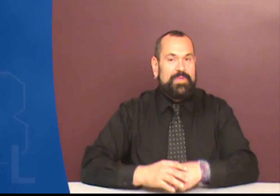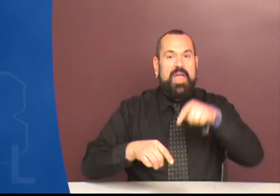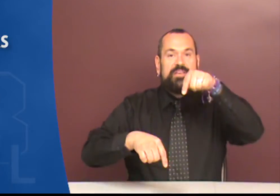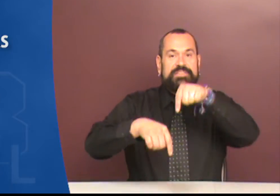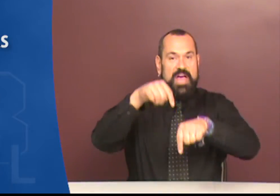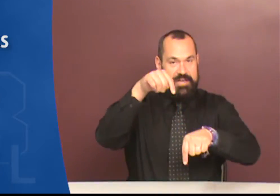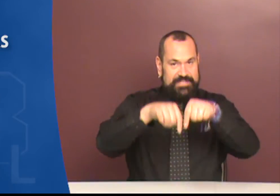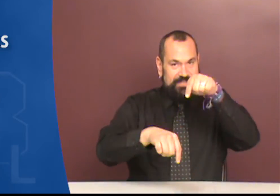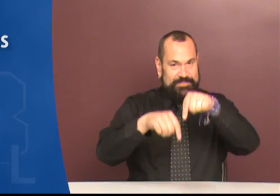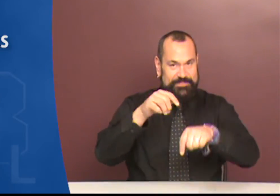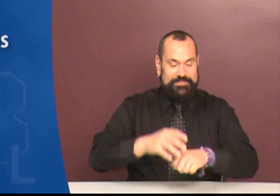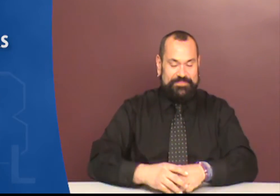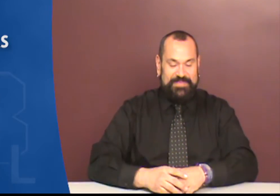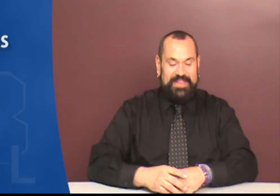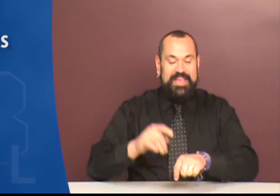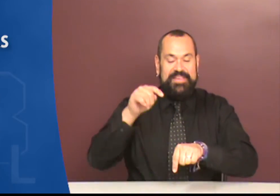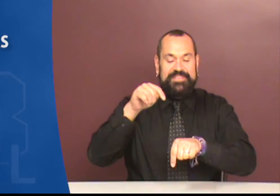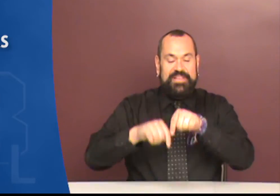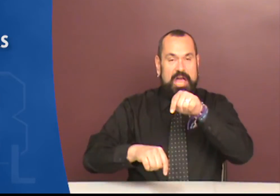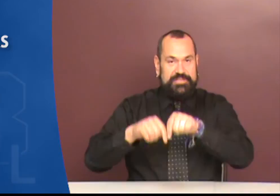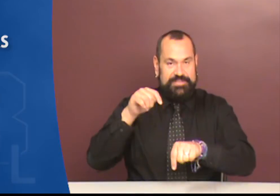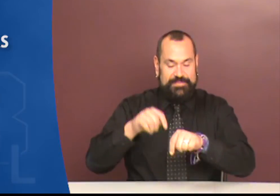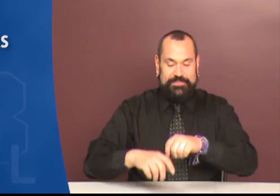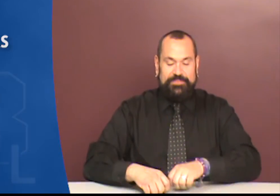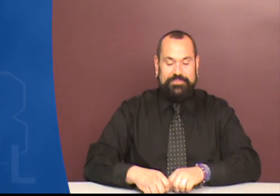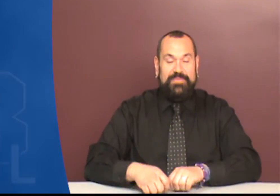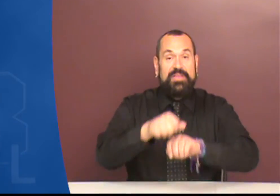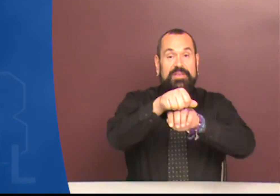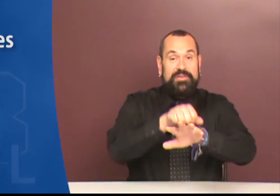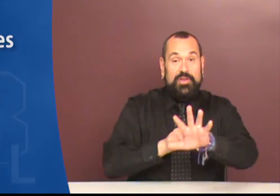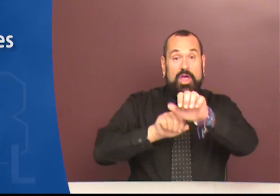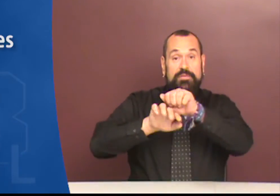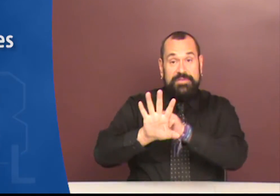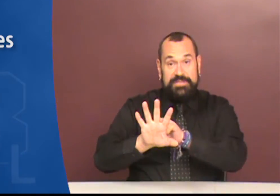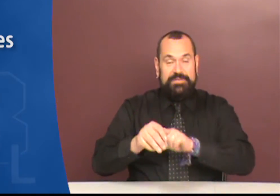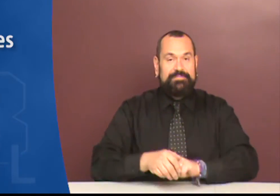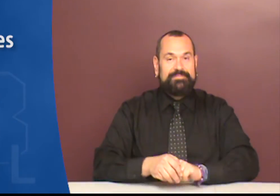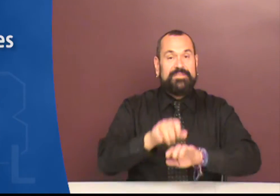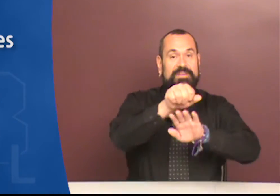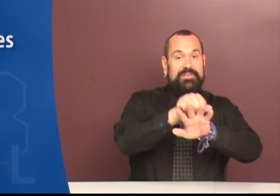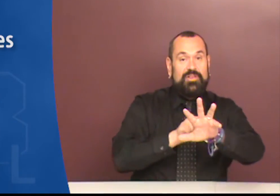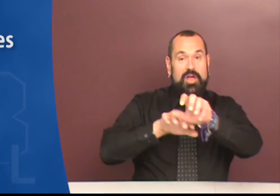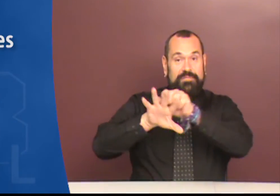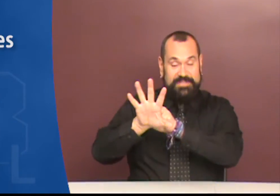Socks. Socks. Gloves. Gloves.